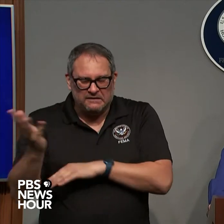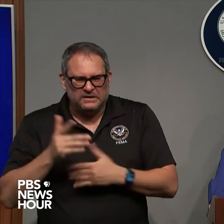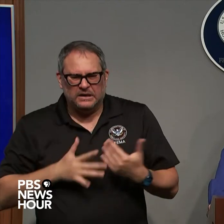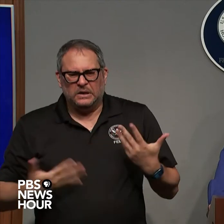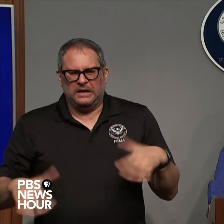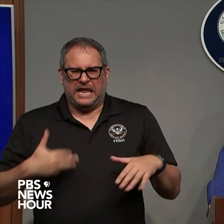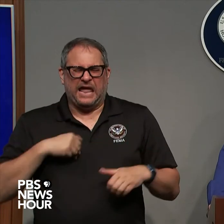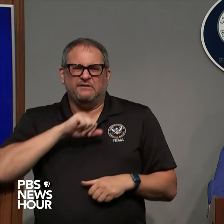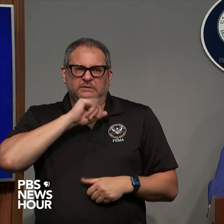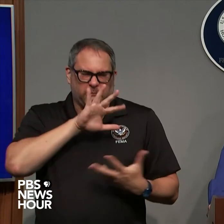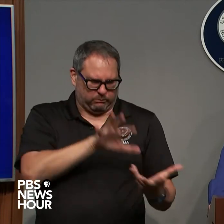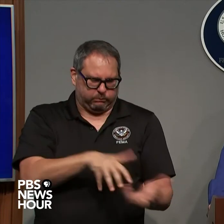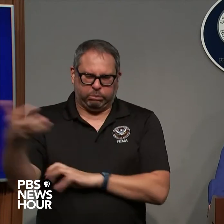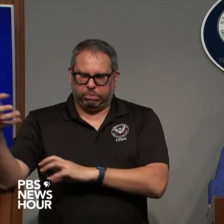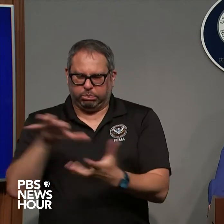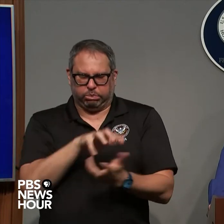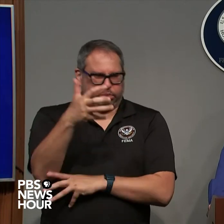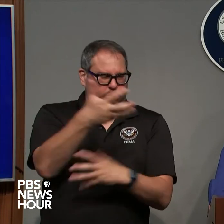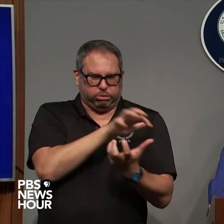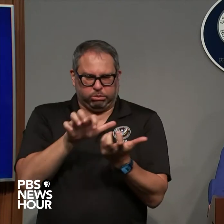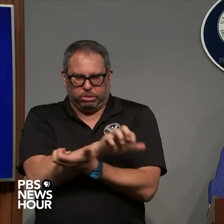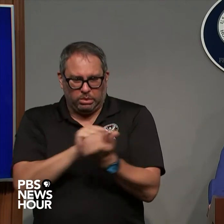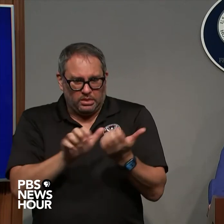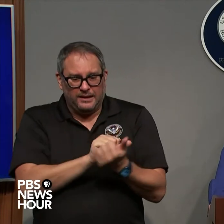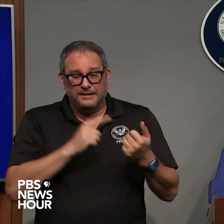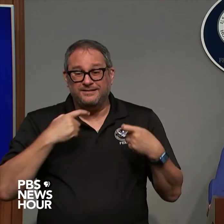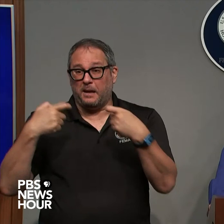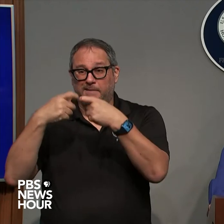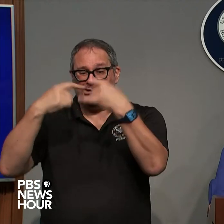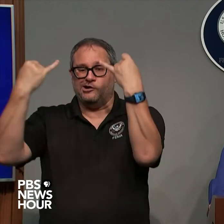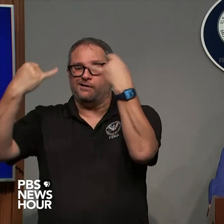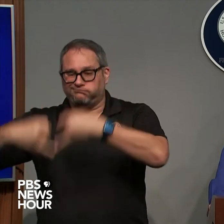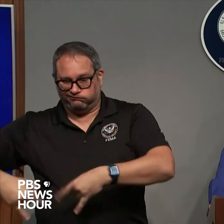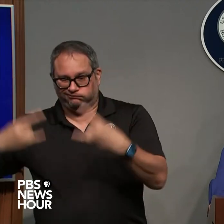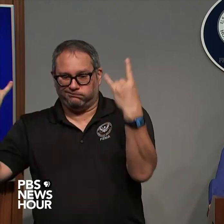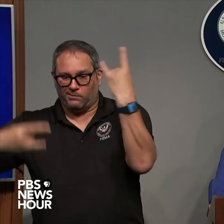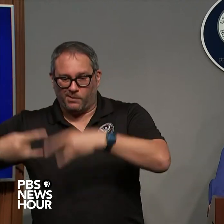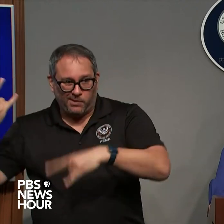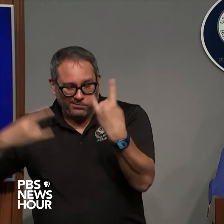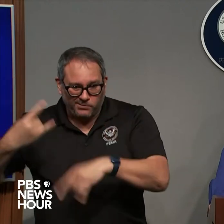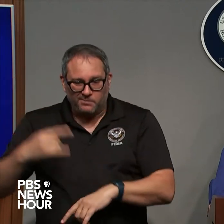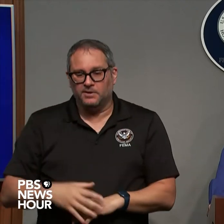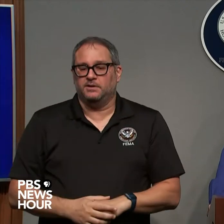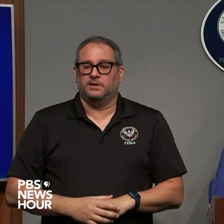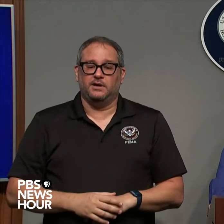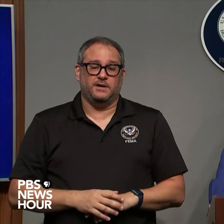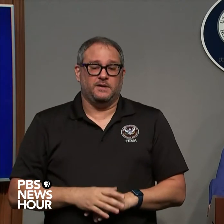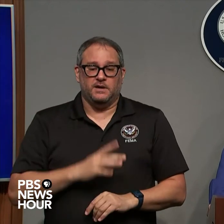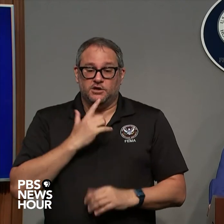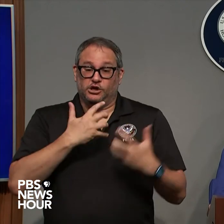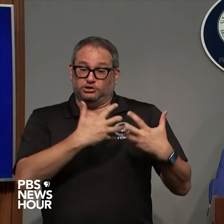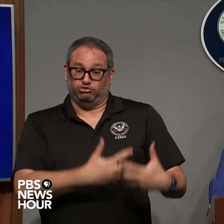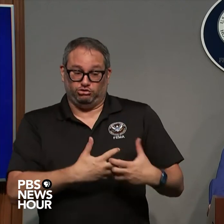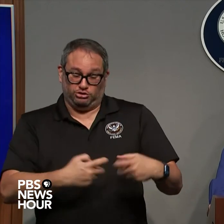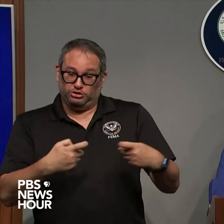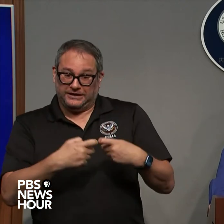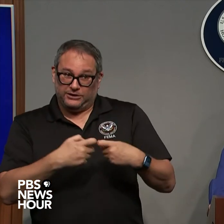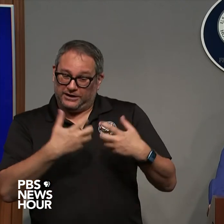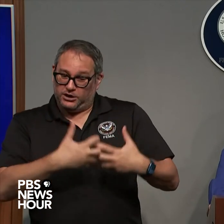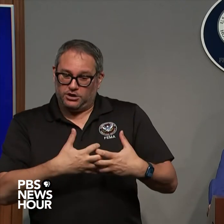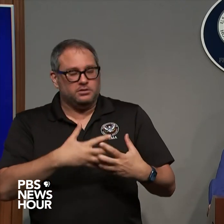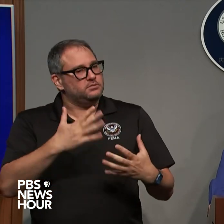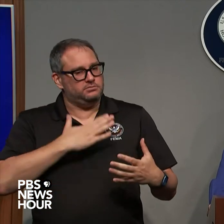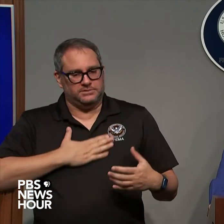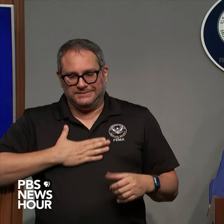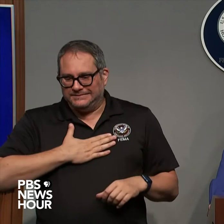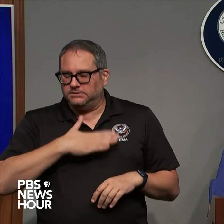about trees power lines and uh please be careful with the generators we've seen over the last couple years and some of these big